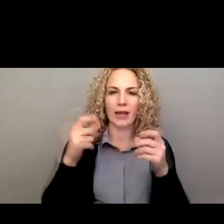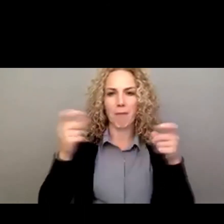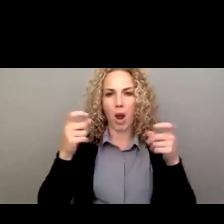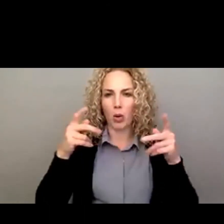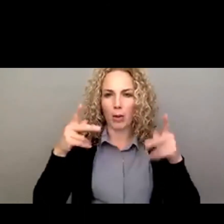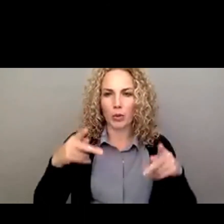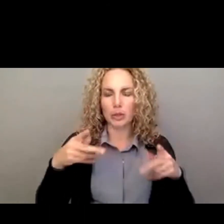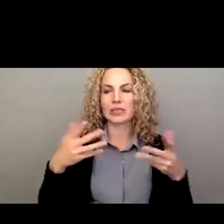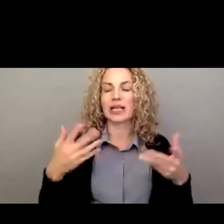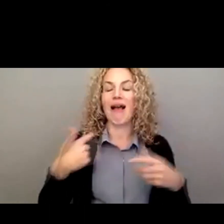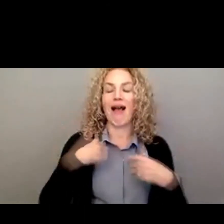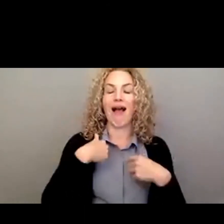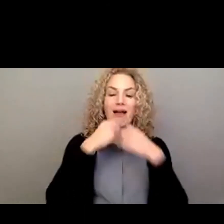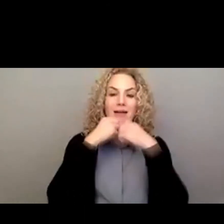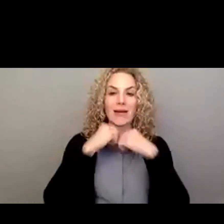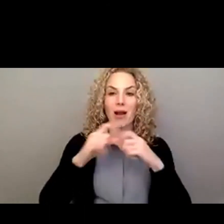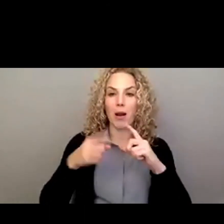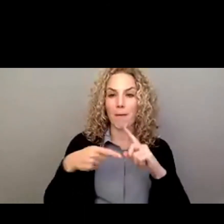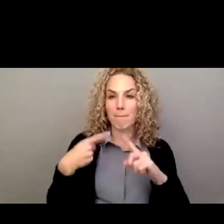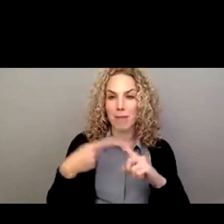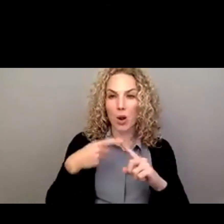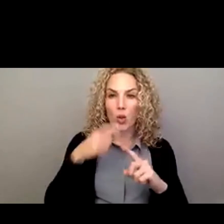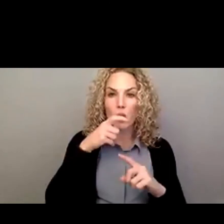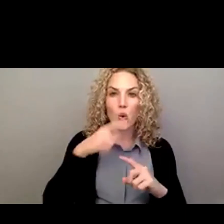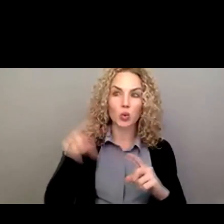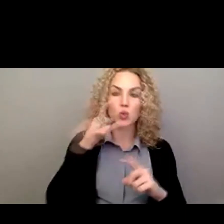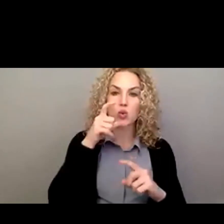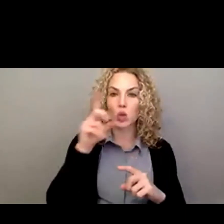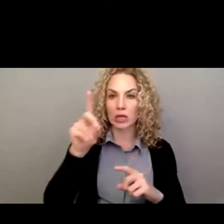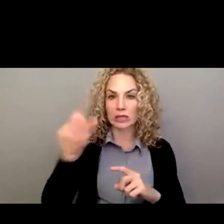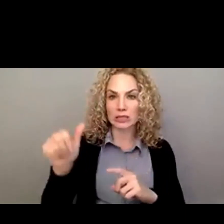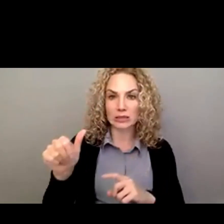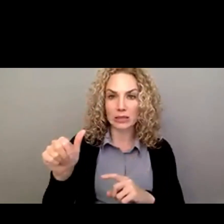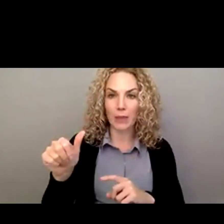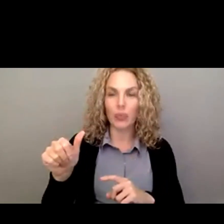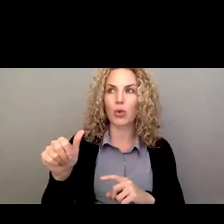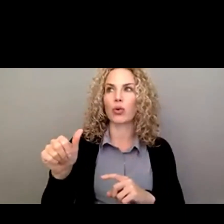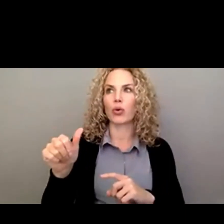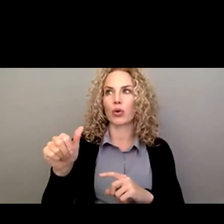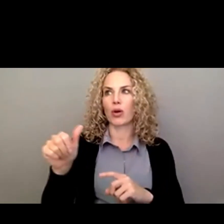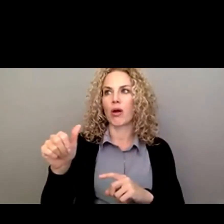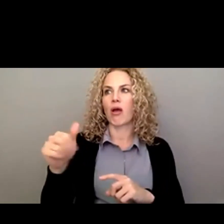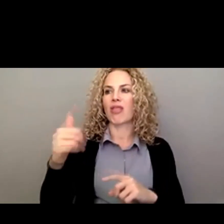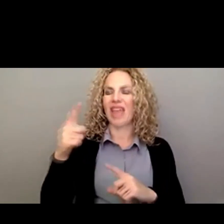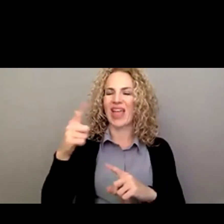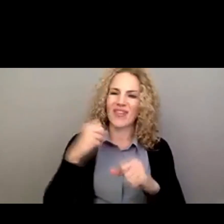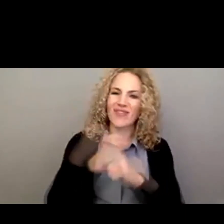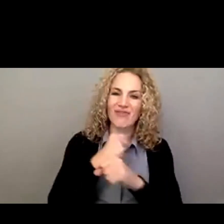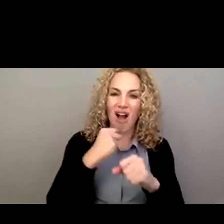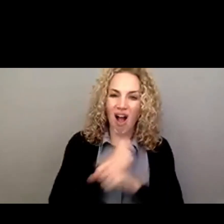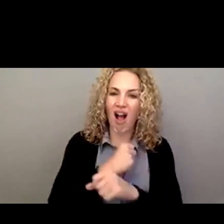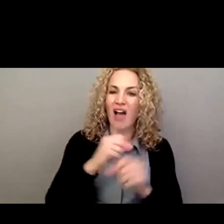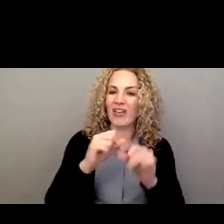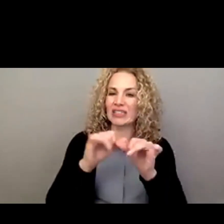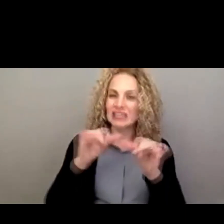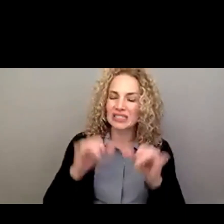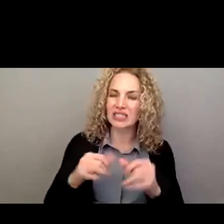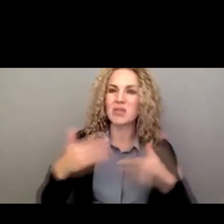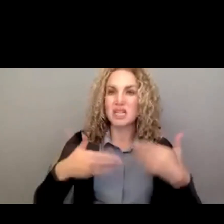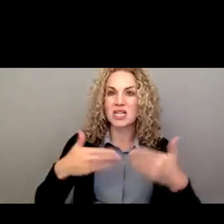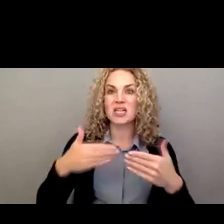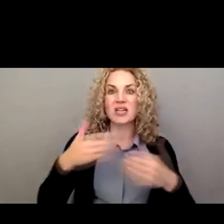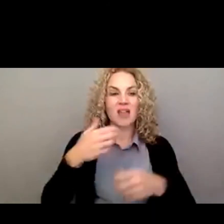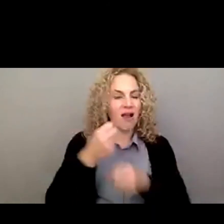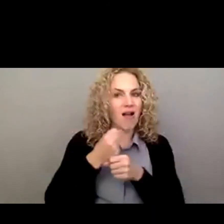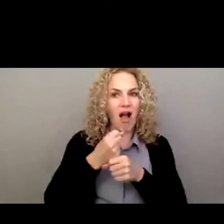I really care about those of us who are disabled, who have fought through the system, we got a job, we've been keeping on to